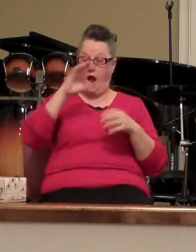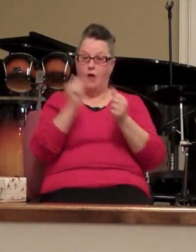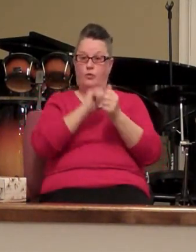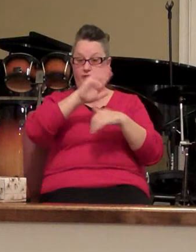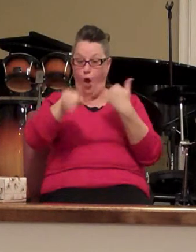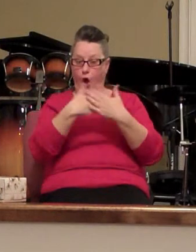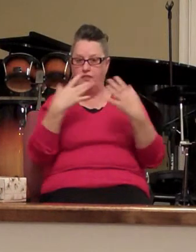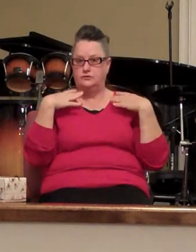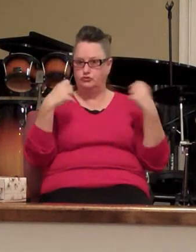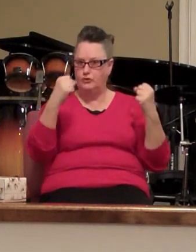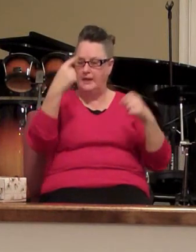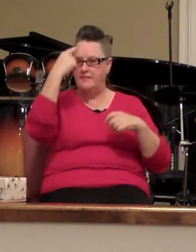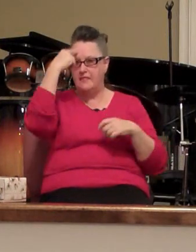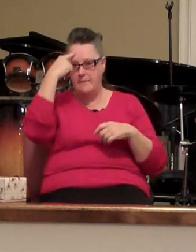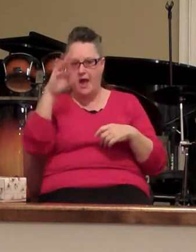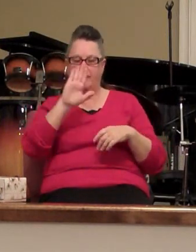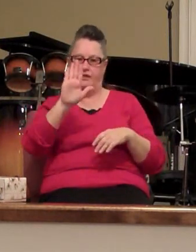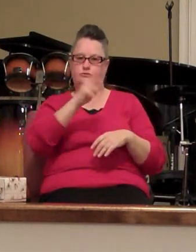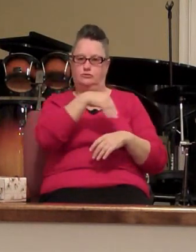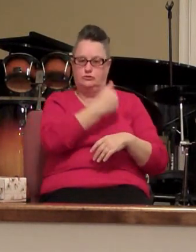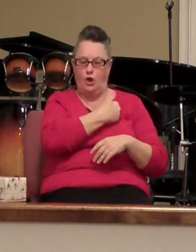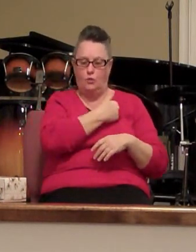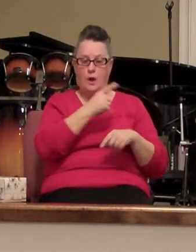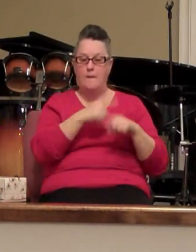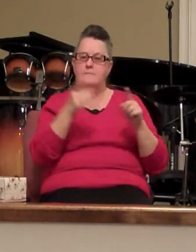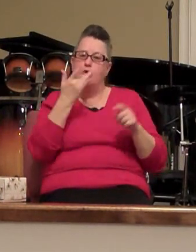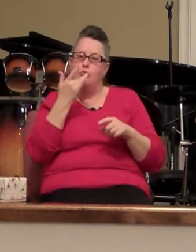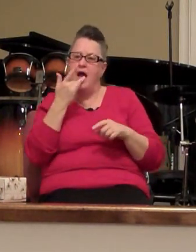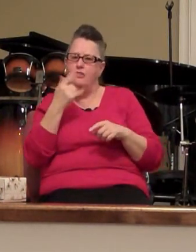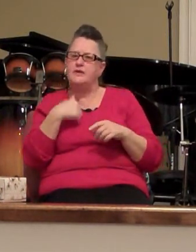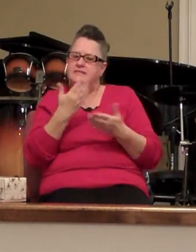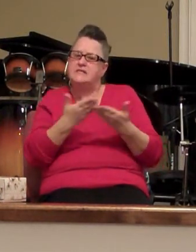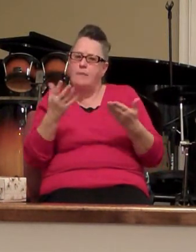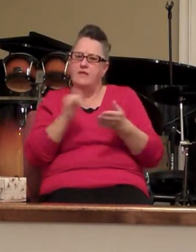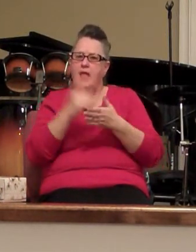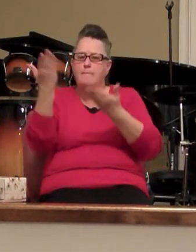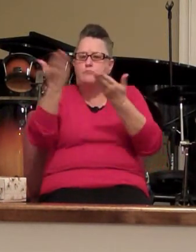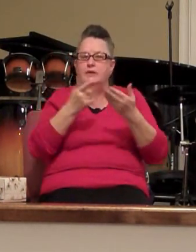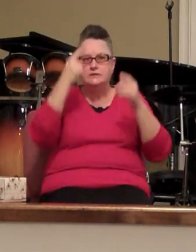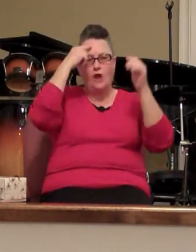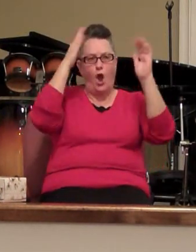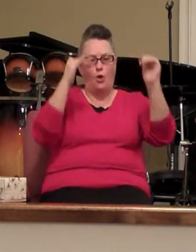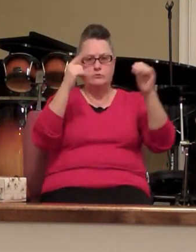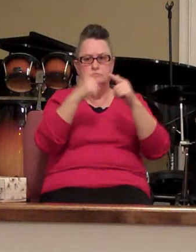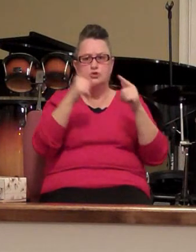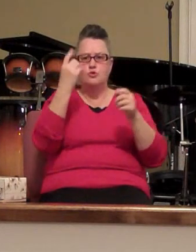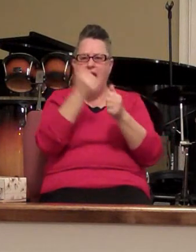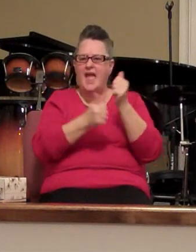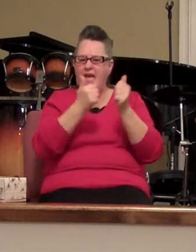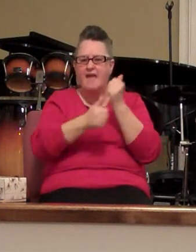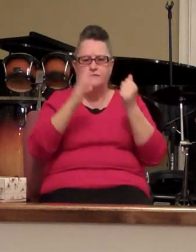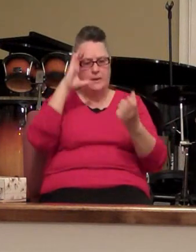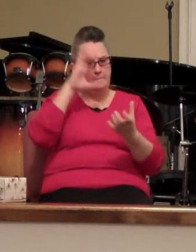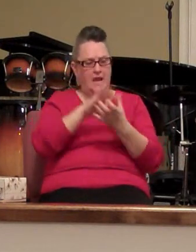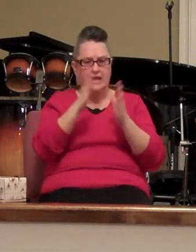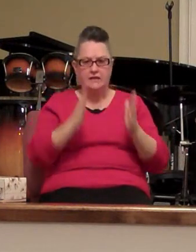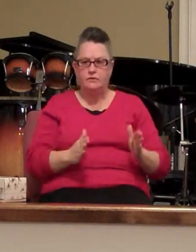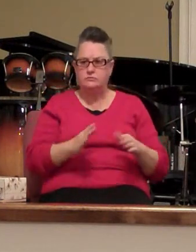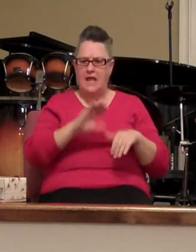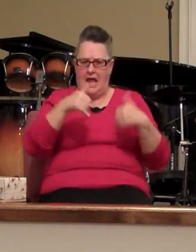strength and their mind and their soul. But rather, it is something that brings hope to every believer. How can such terrible